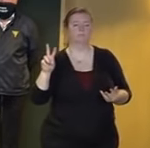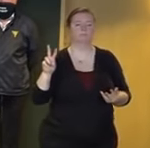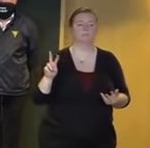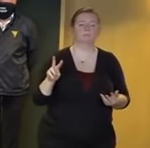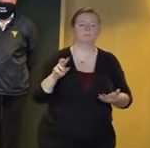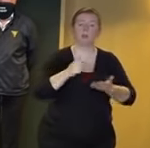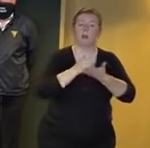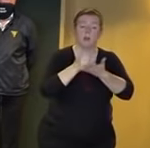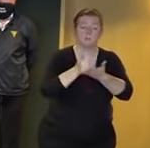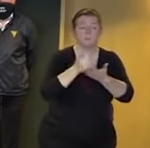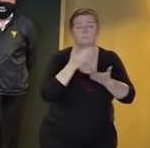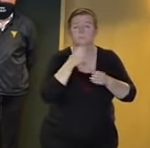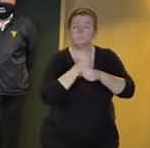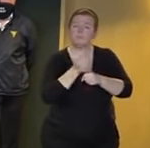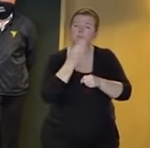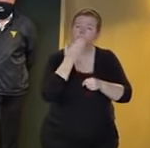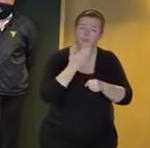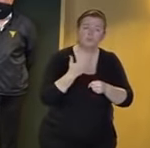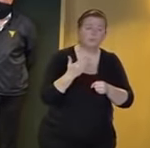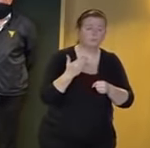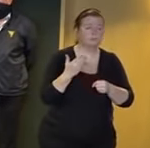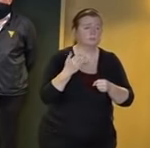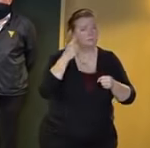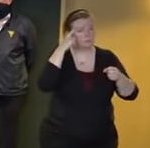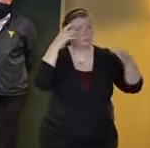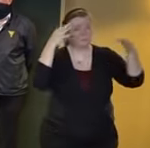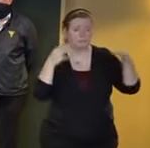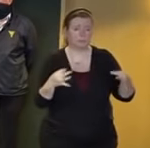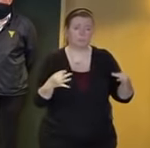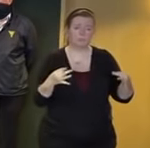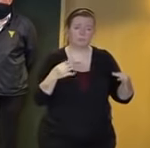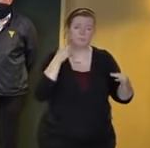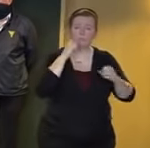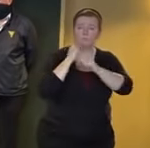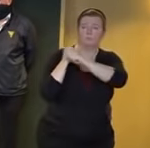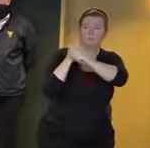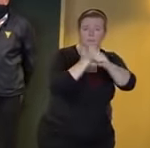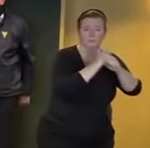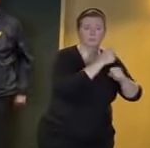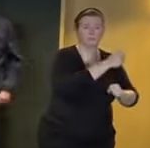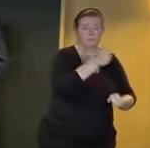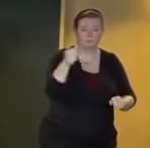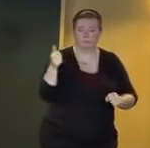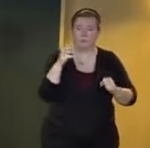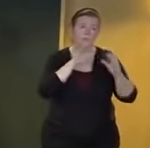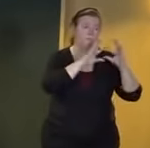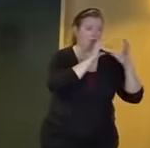your families your workplaces and your communities with that said i'll turn it back over to the governor thank you